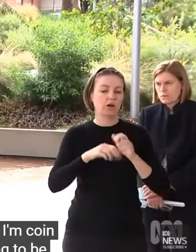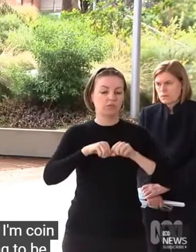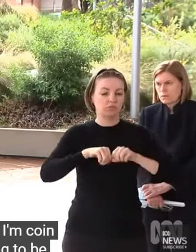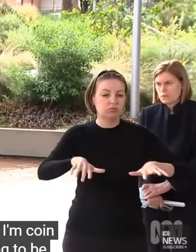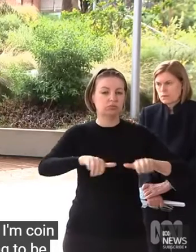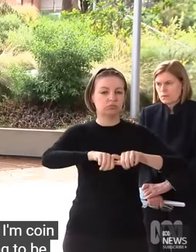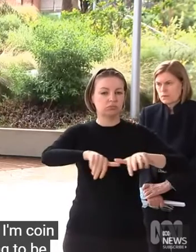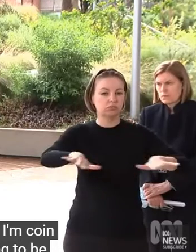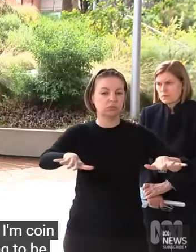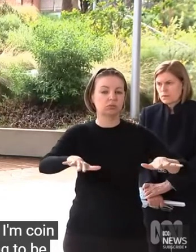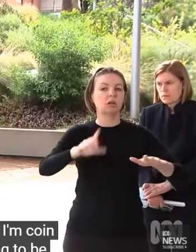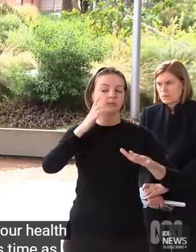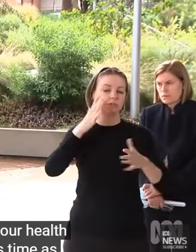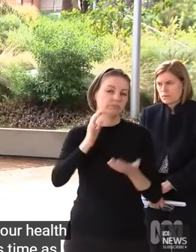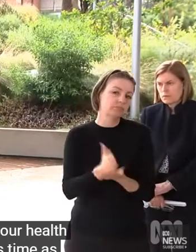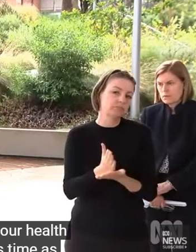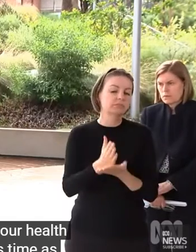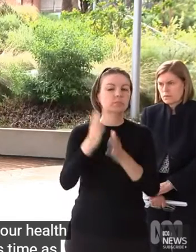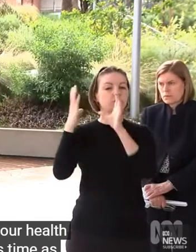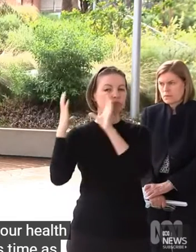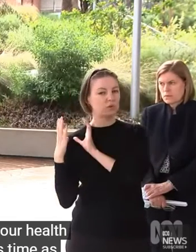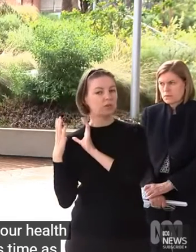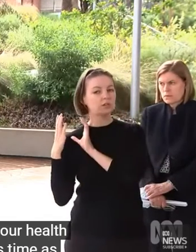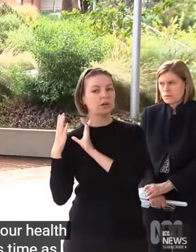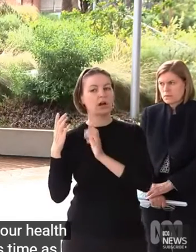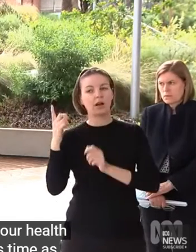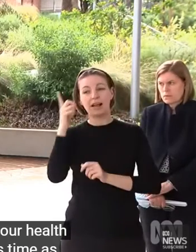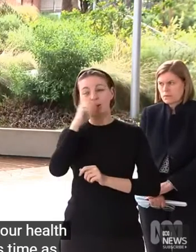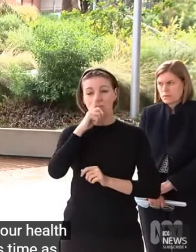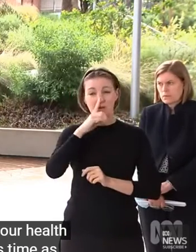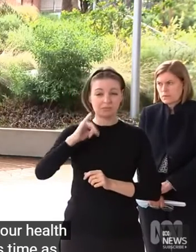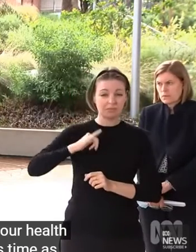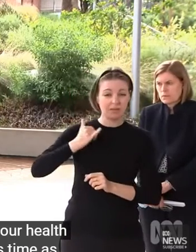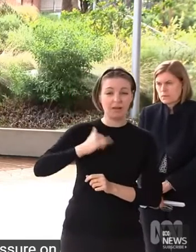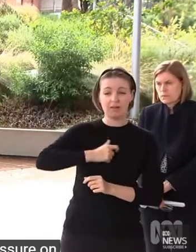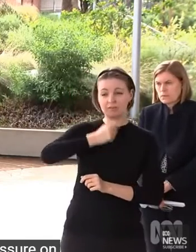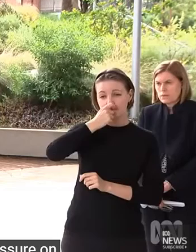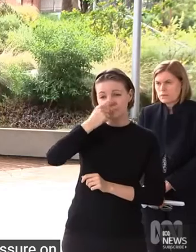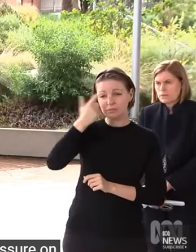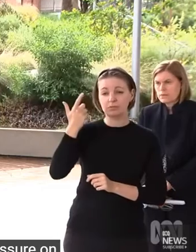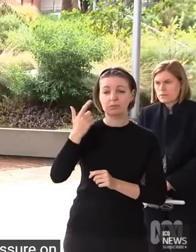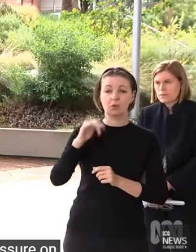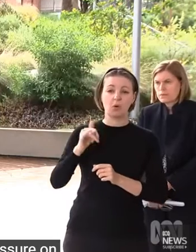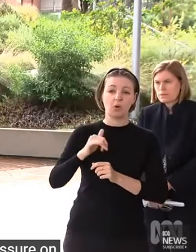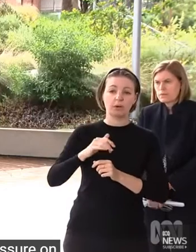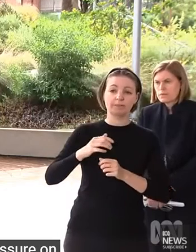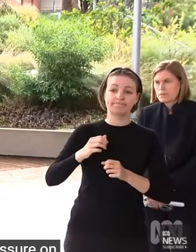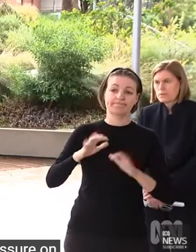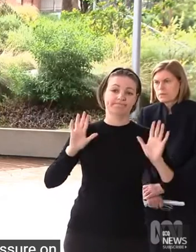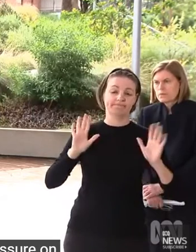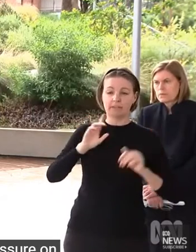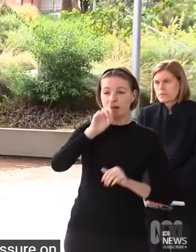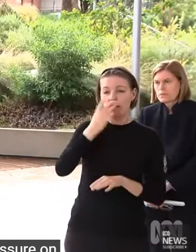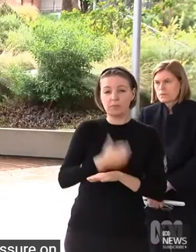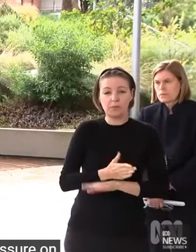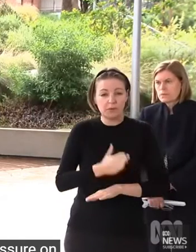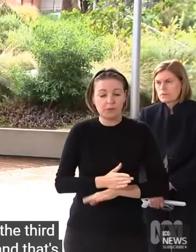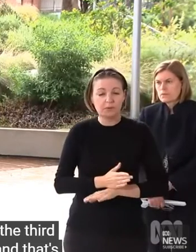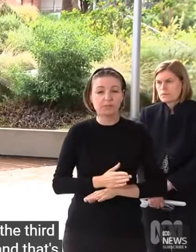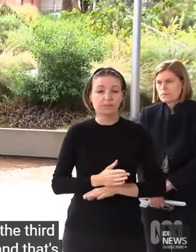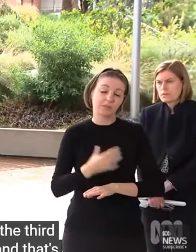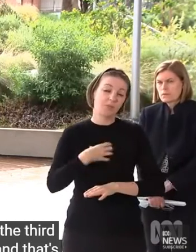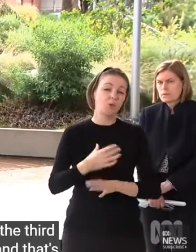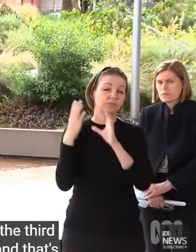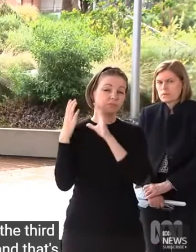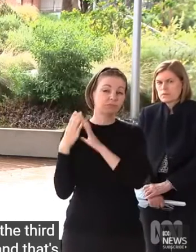on our staff because of the furloughed workforce. And that's been an additional challenge that we haven't seen in the past two.